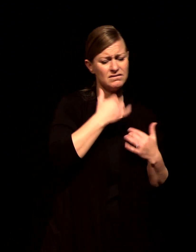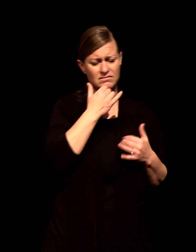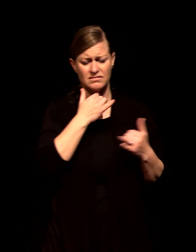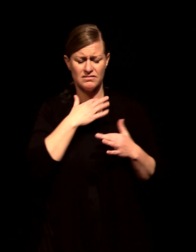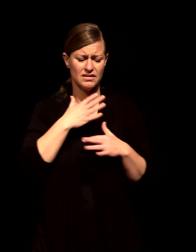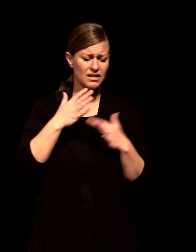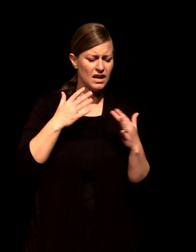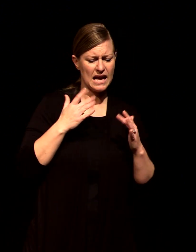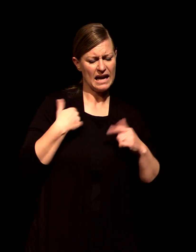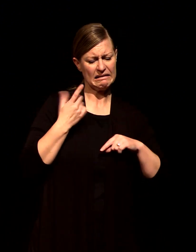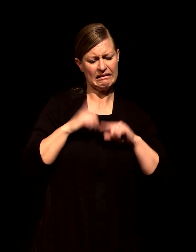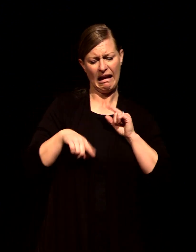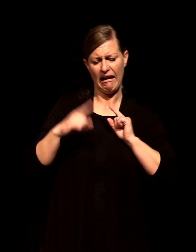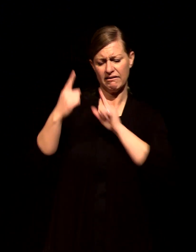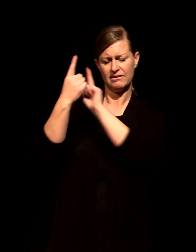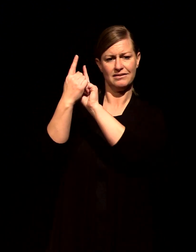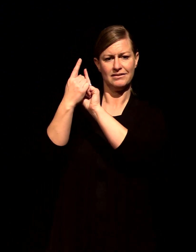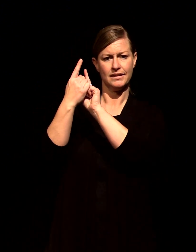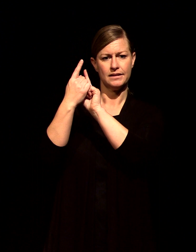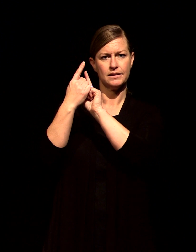because I want to make you clean